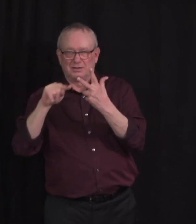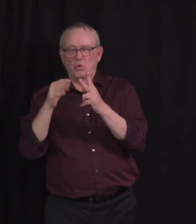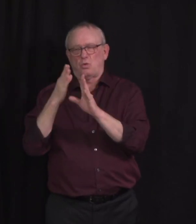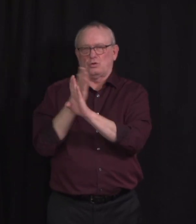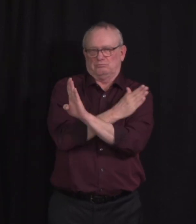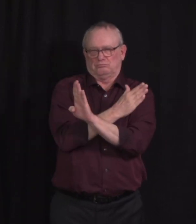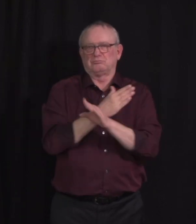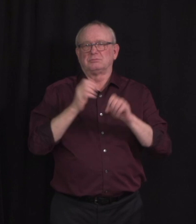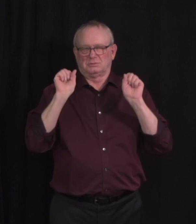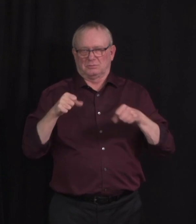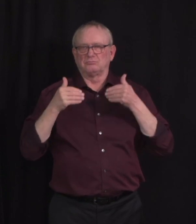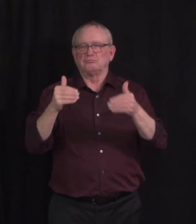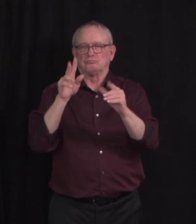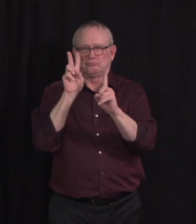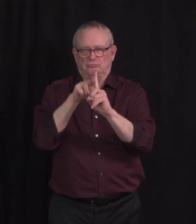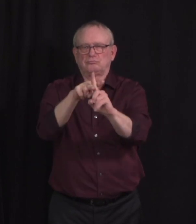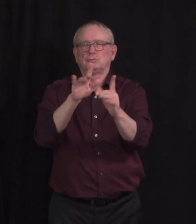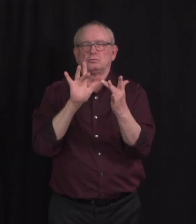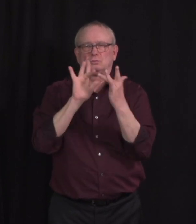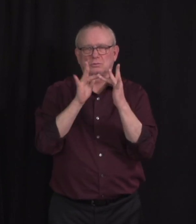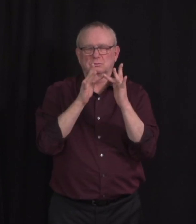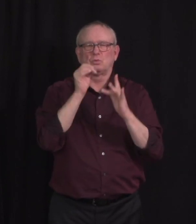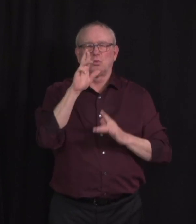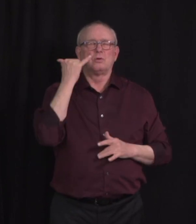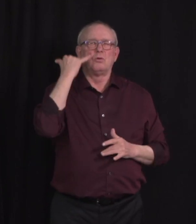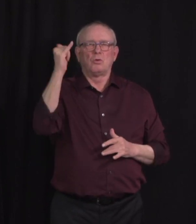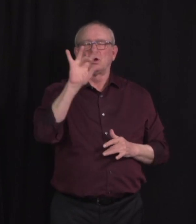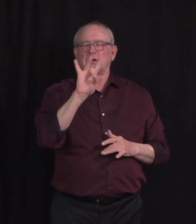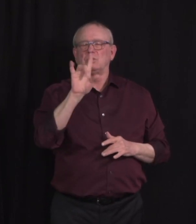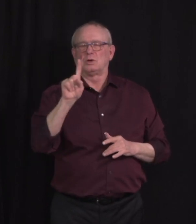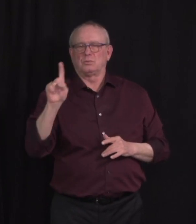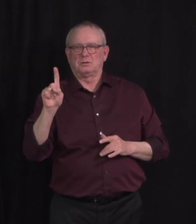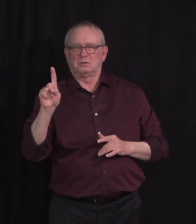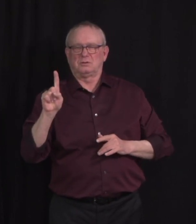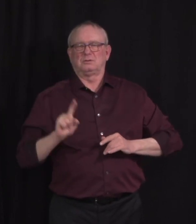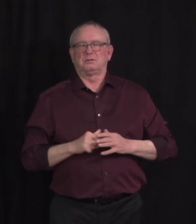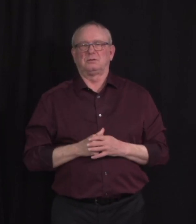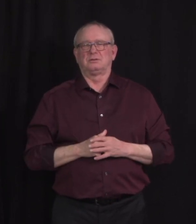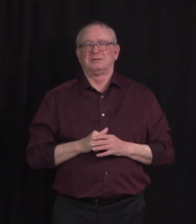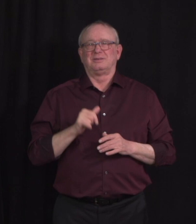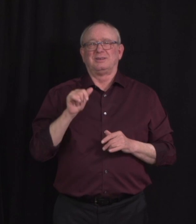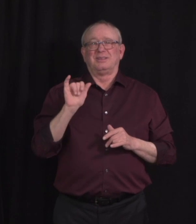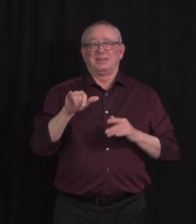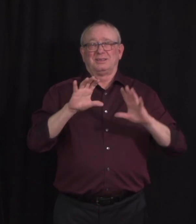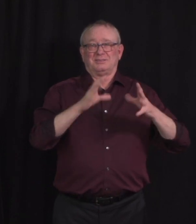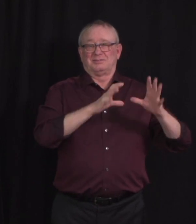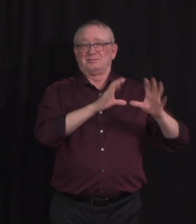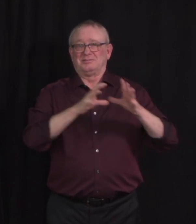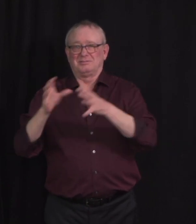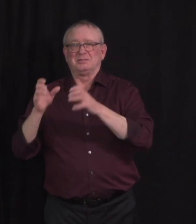811. Bookings for this new cohort will begin at 8 o'clock tomorrow when the tool comes back online.